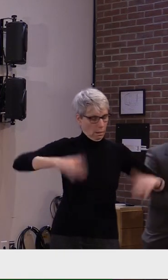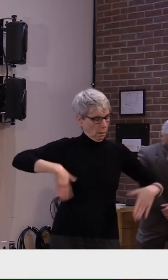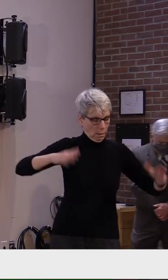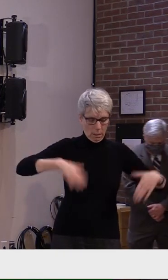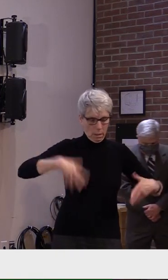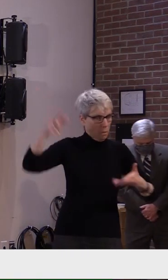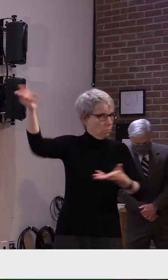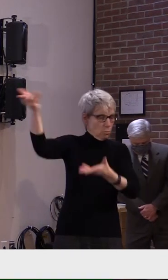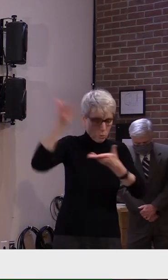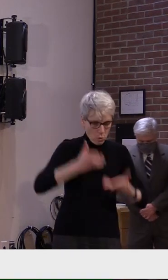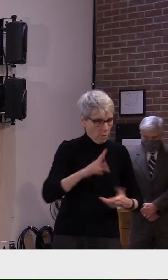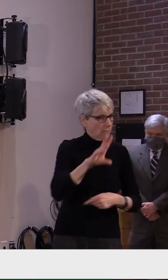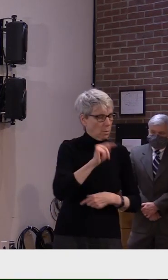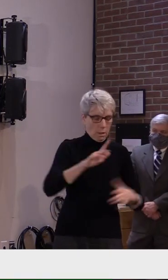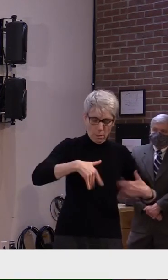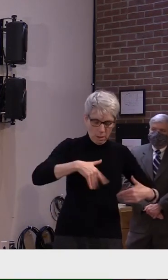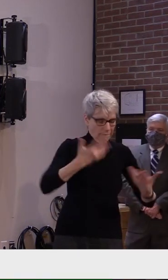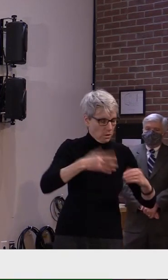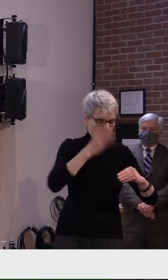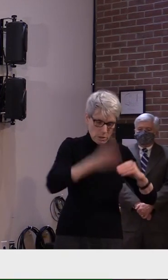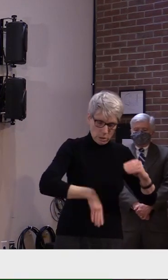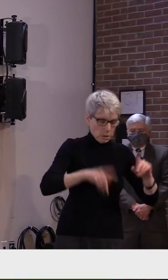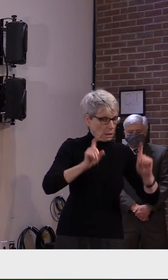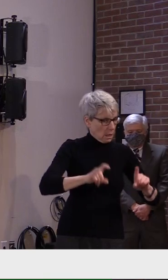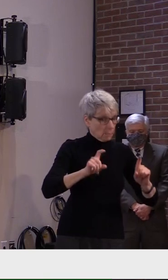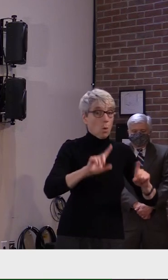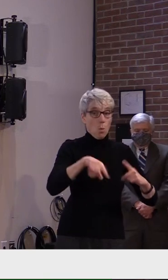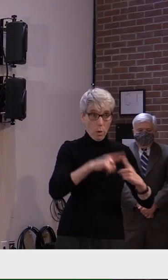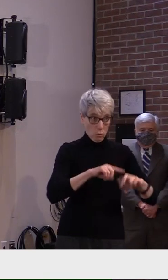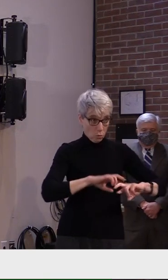over the first half of 2021.